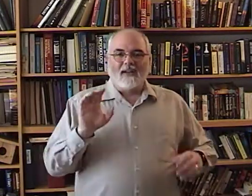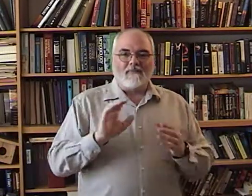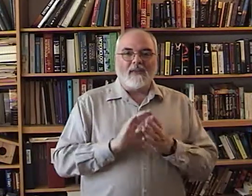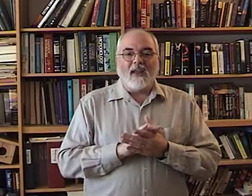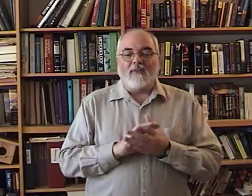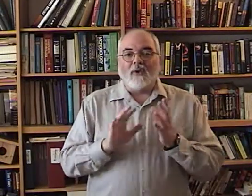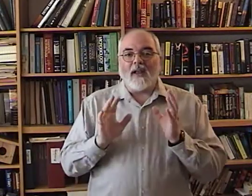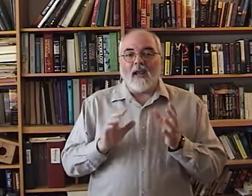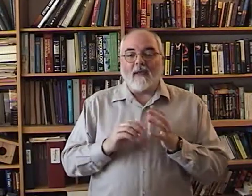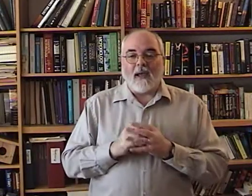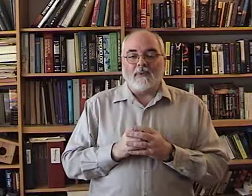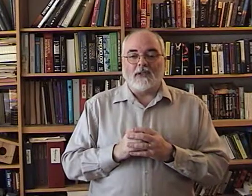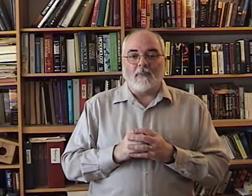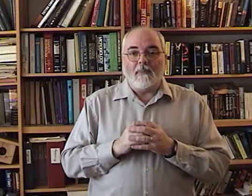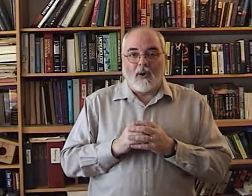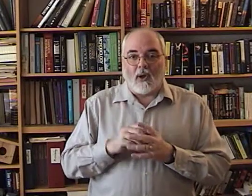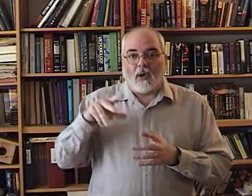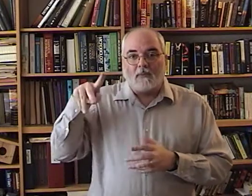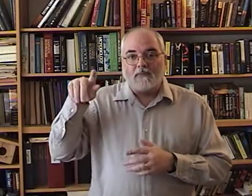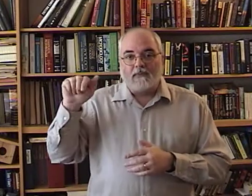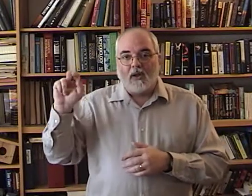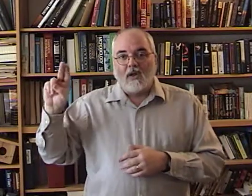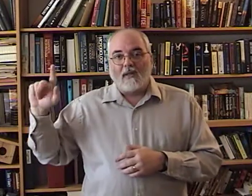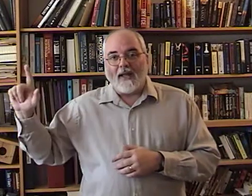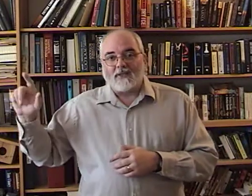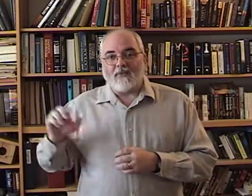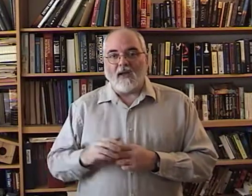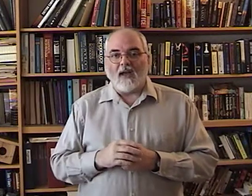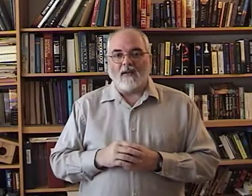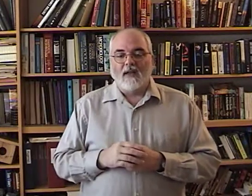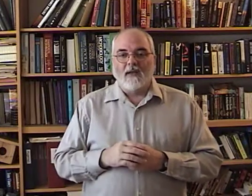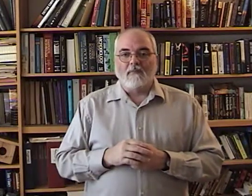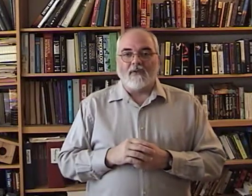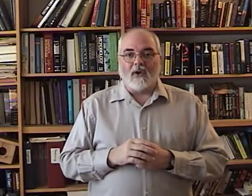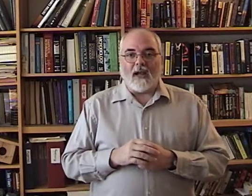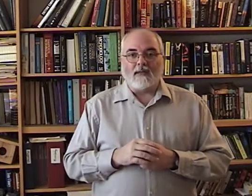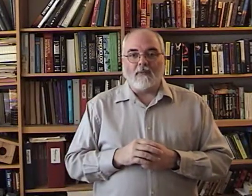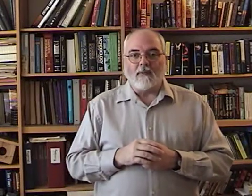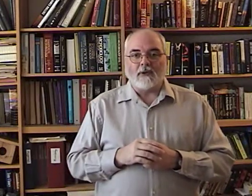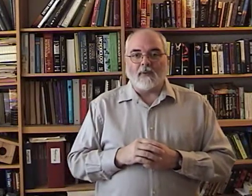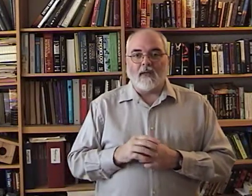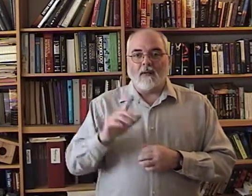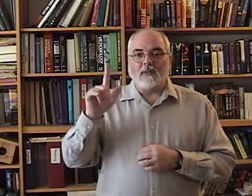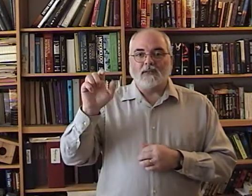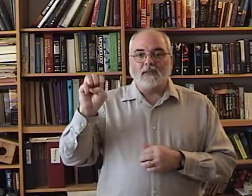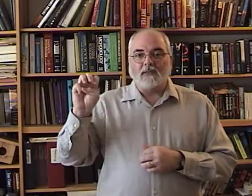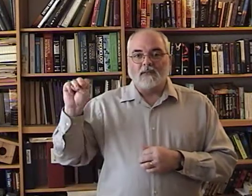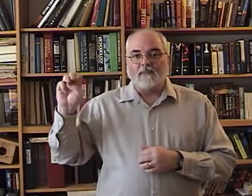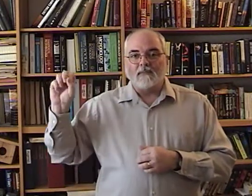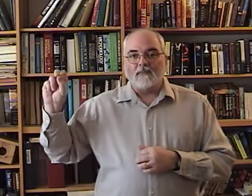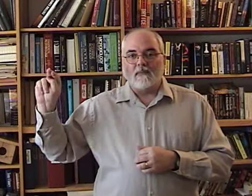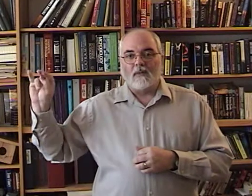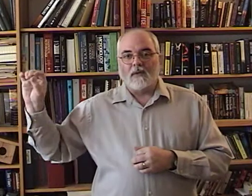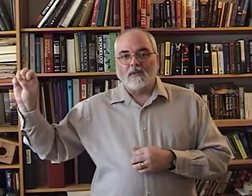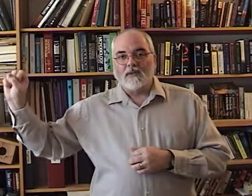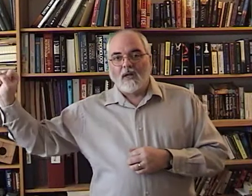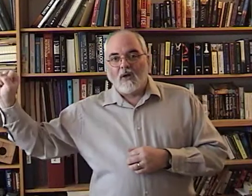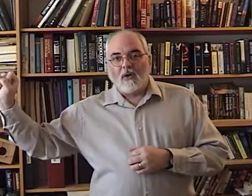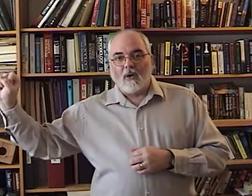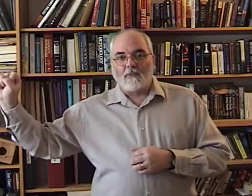If your name happens to be Paul, that's fine. But if your last name happens to be Lemons, oops,